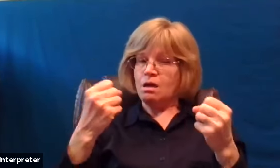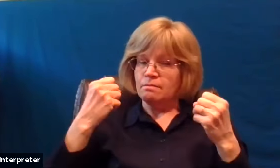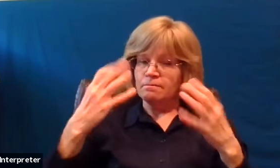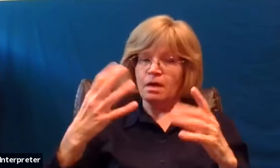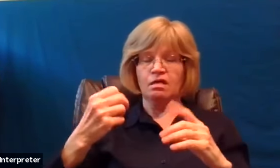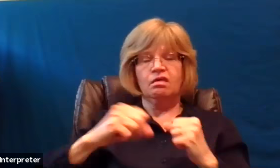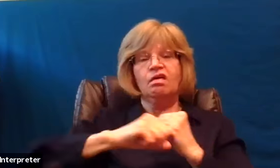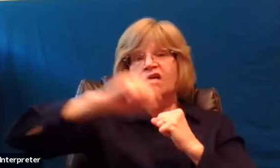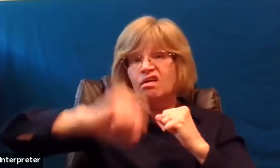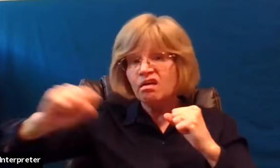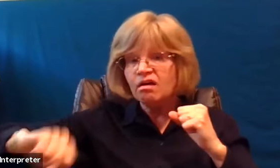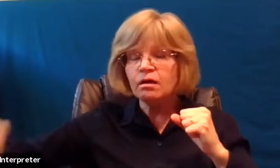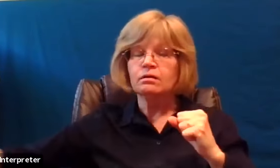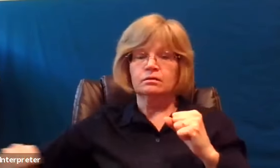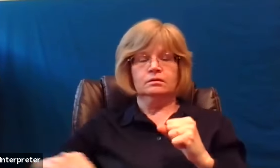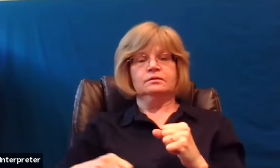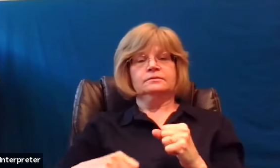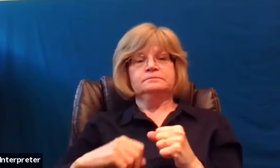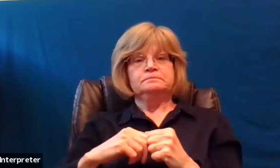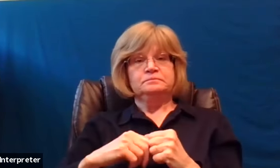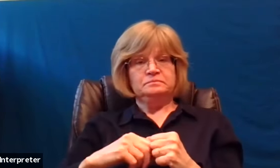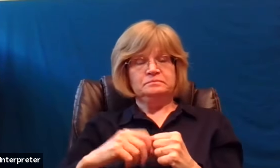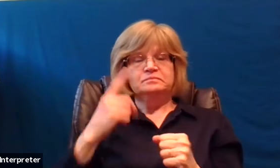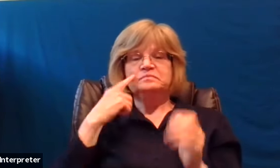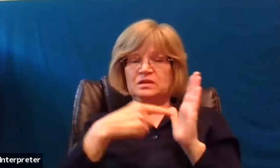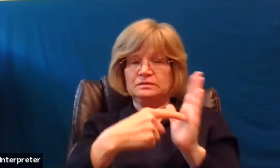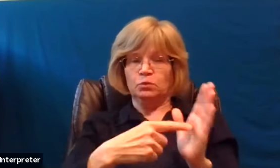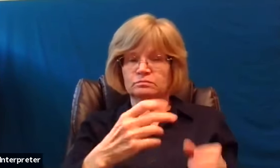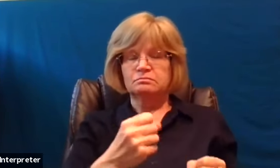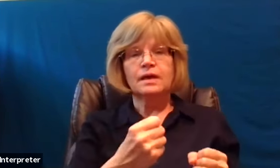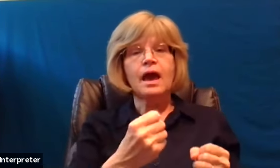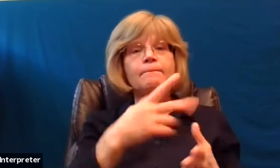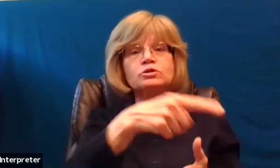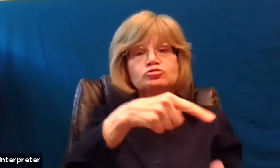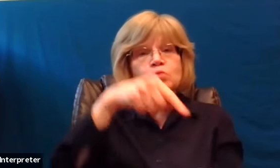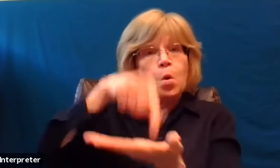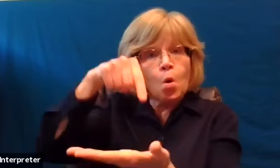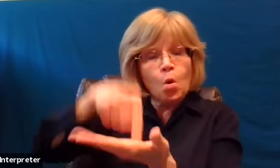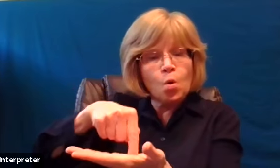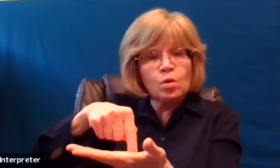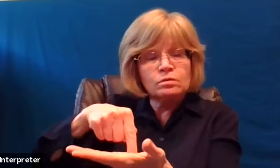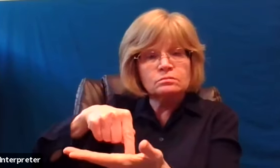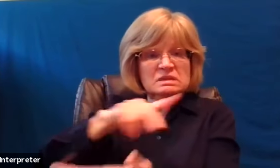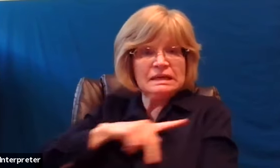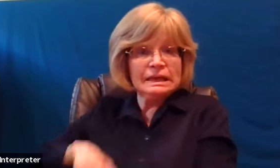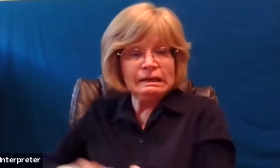hyperbole for example that amount of money owed by the first servant is